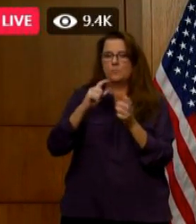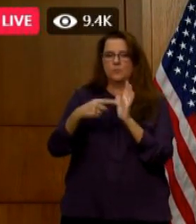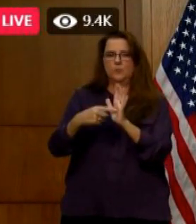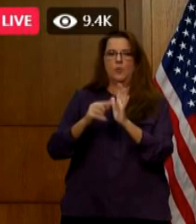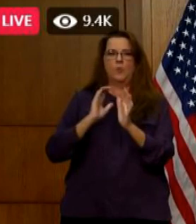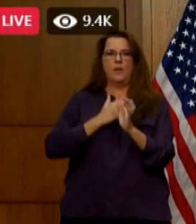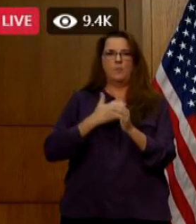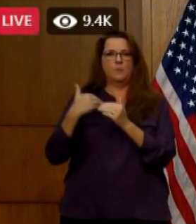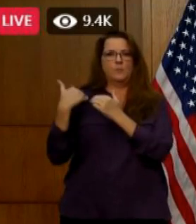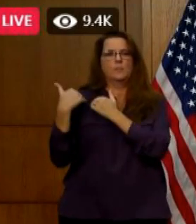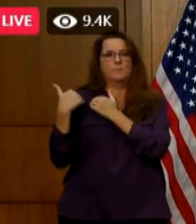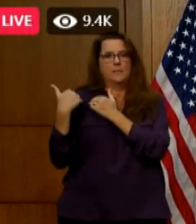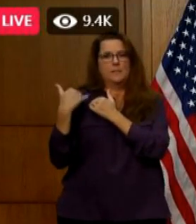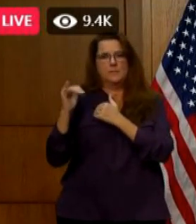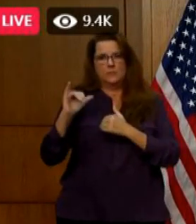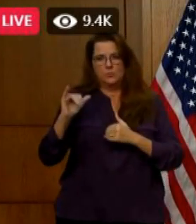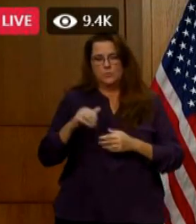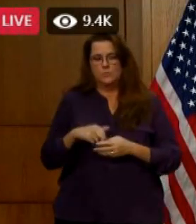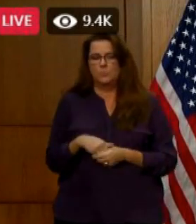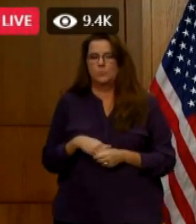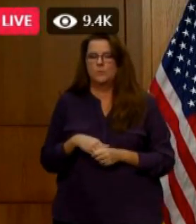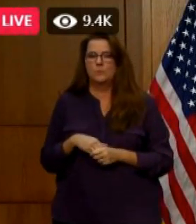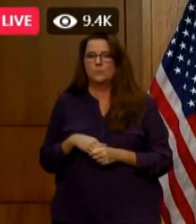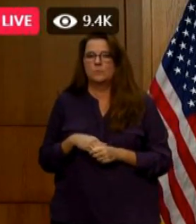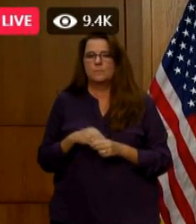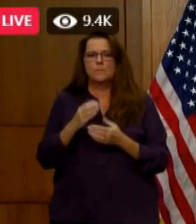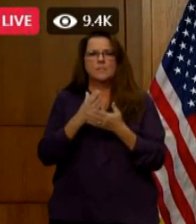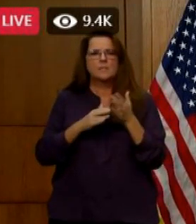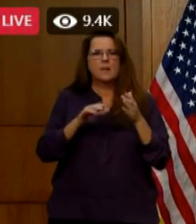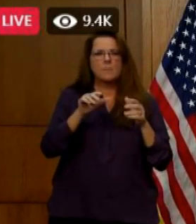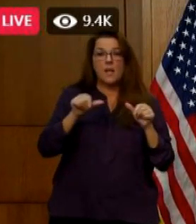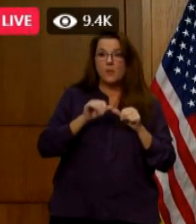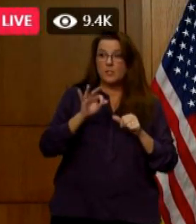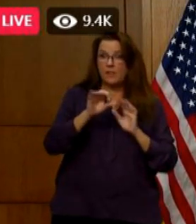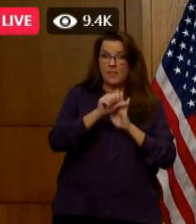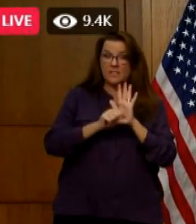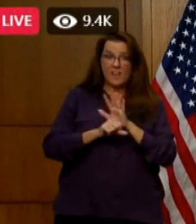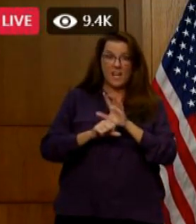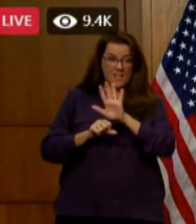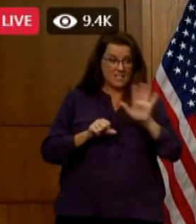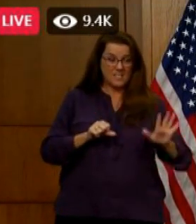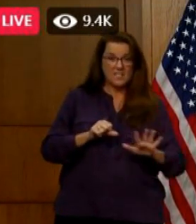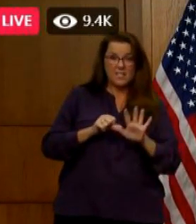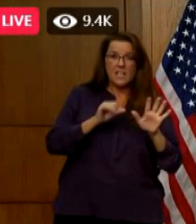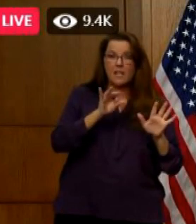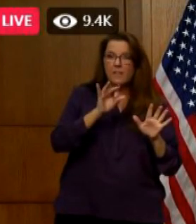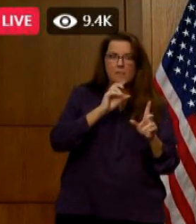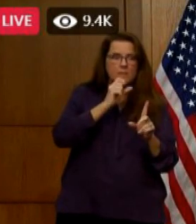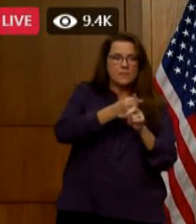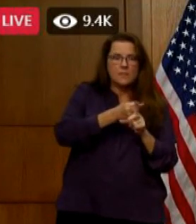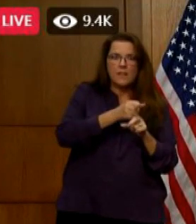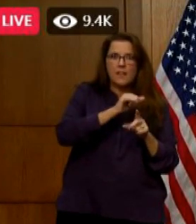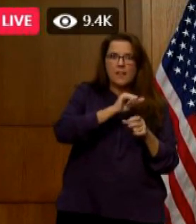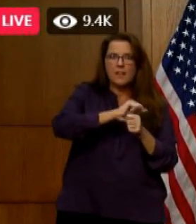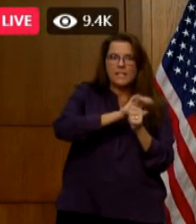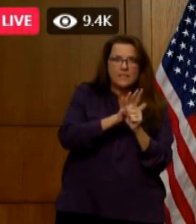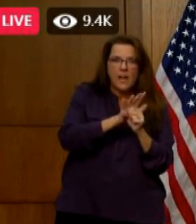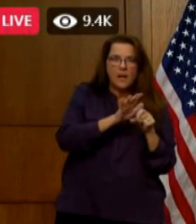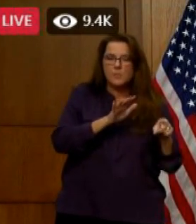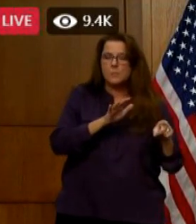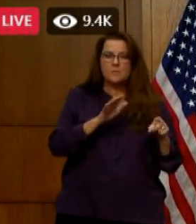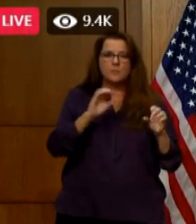And in some parts of the state, if you get this virus and need to go to the hospital, there is not a bed for you